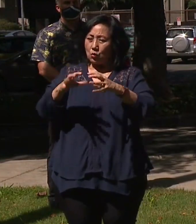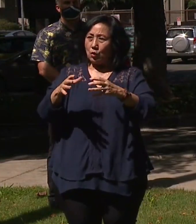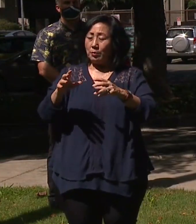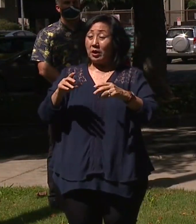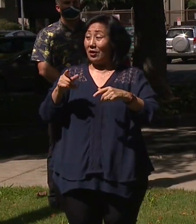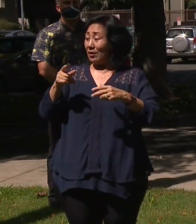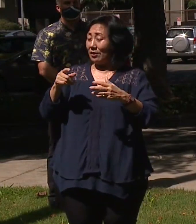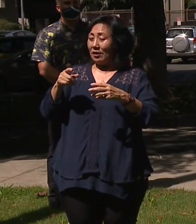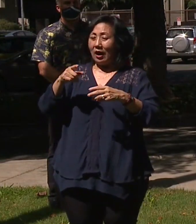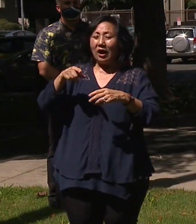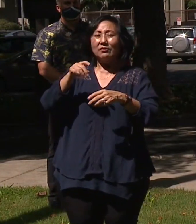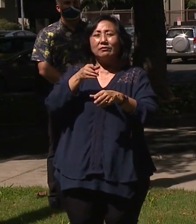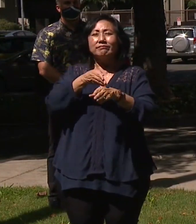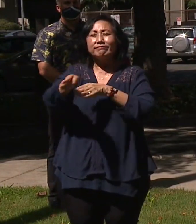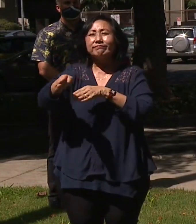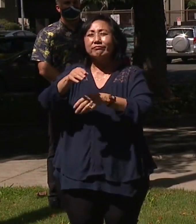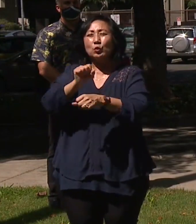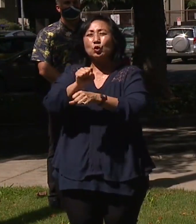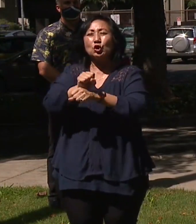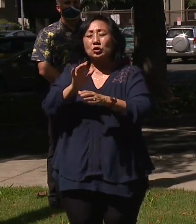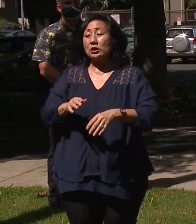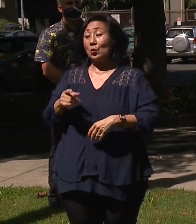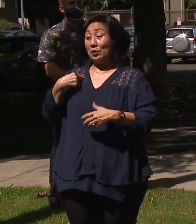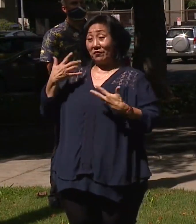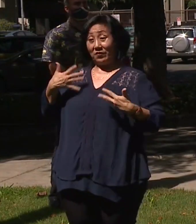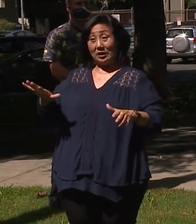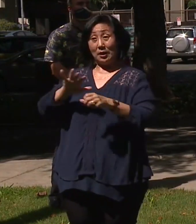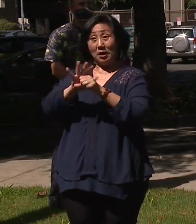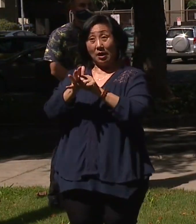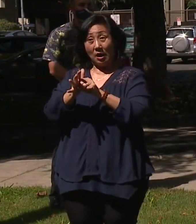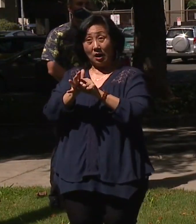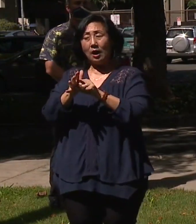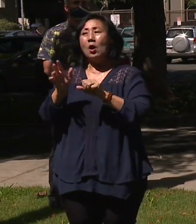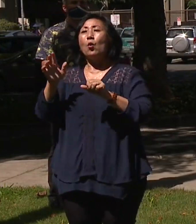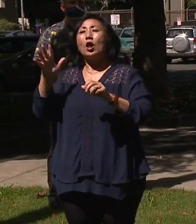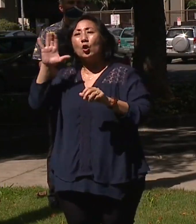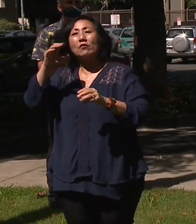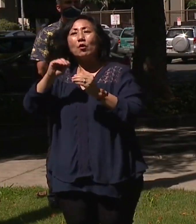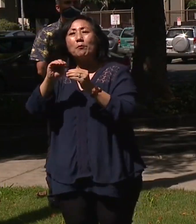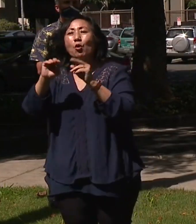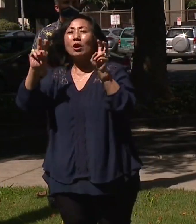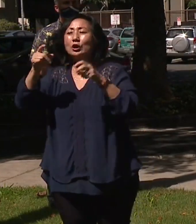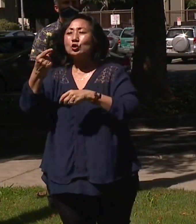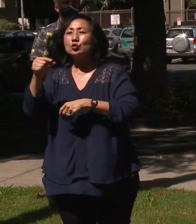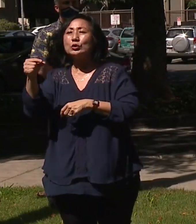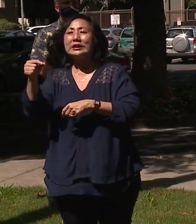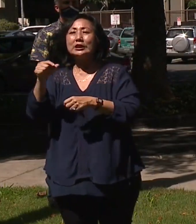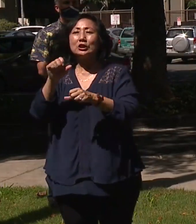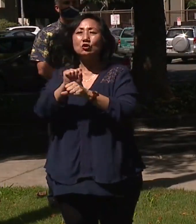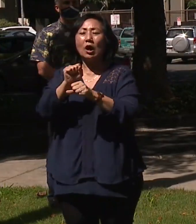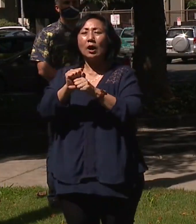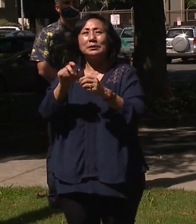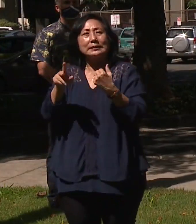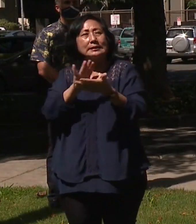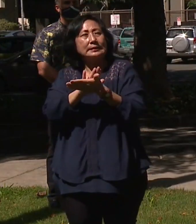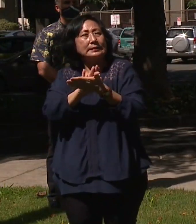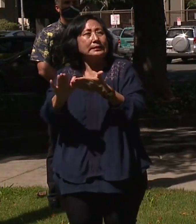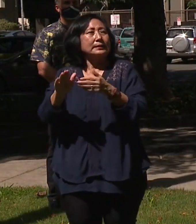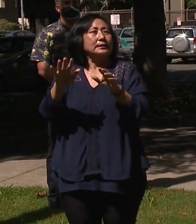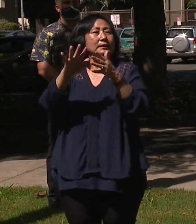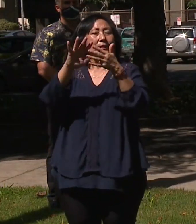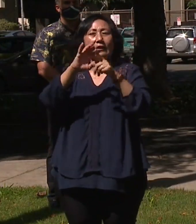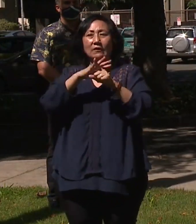come out of this pandemic, we will be looking for more jobs like that. Green jobs, energy type jobs,